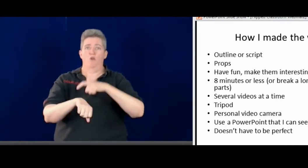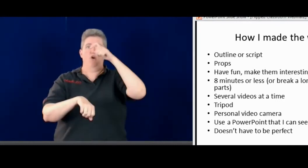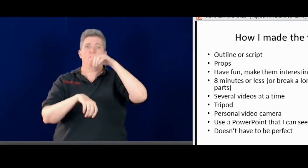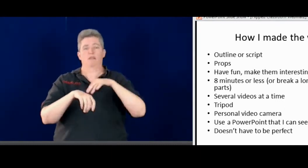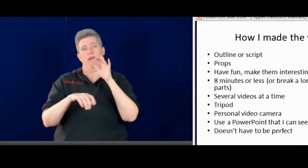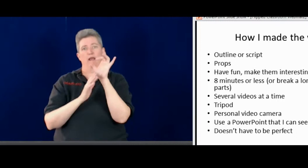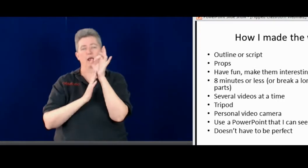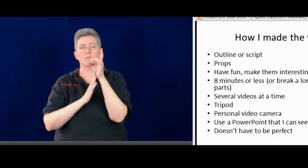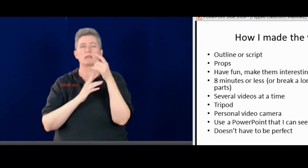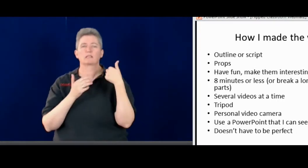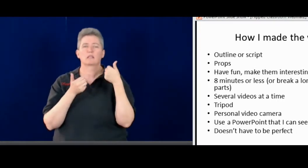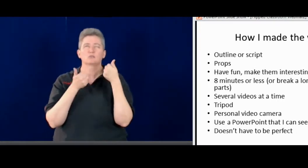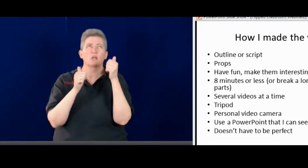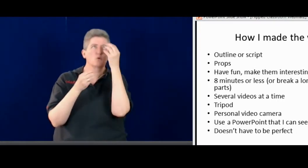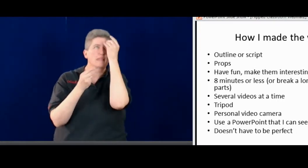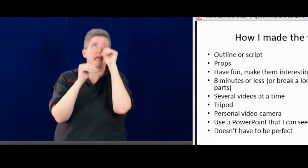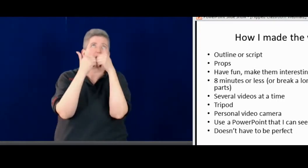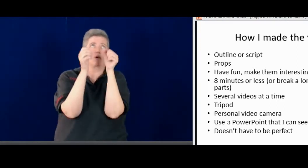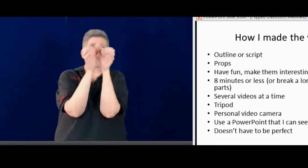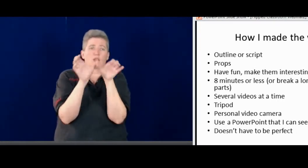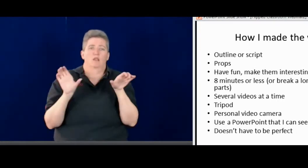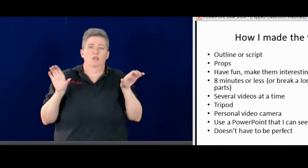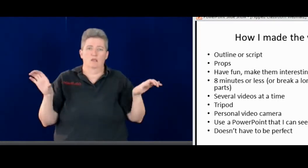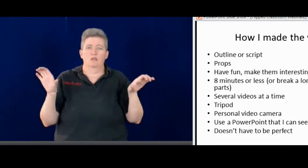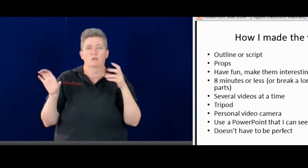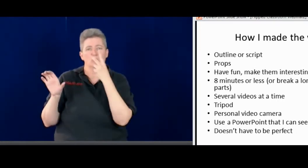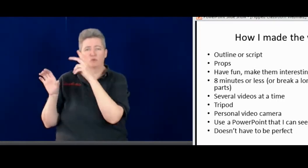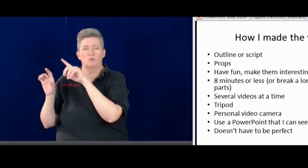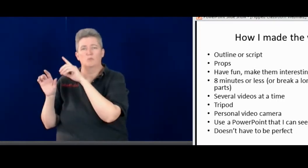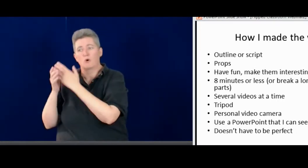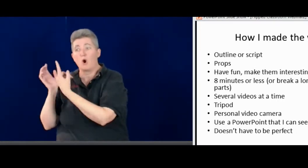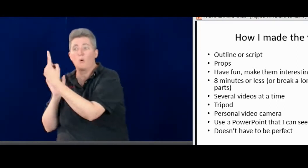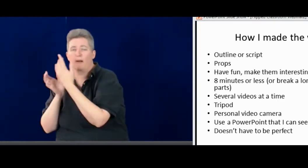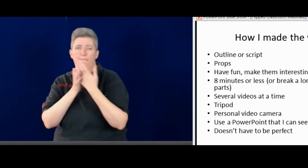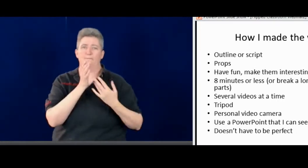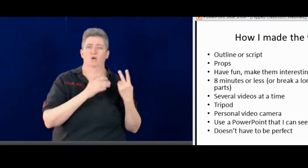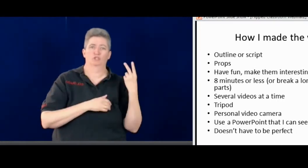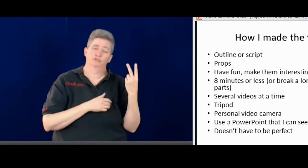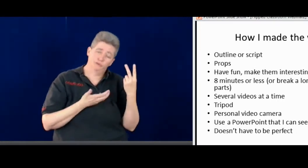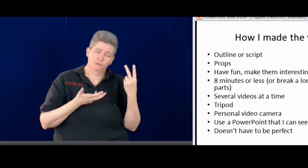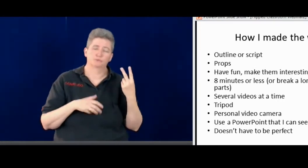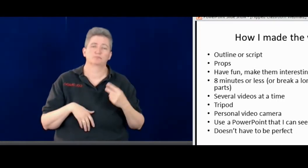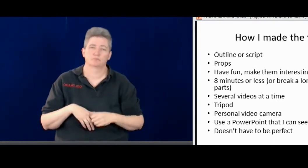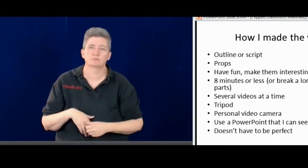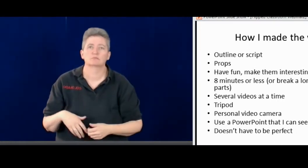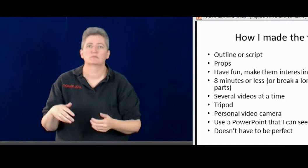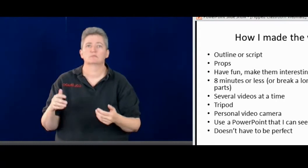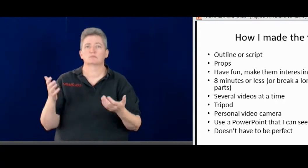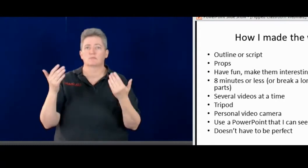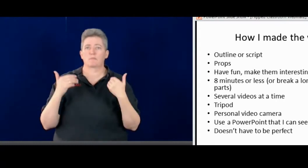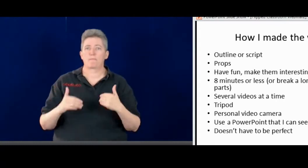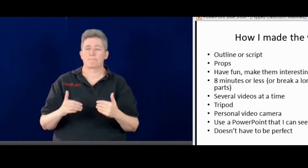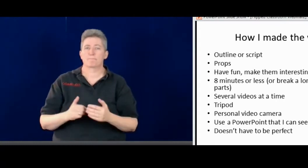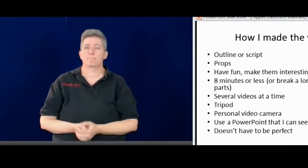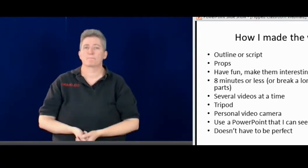If there's a topic that I know maybe will take longer than just an eight minute timeframe of a video, I'll split it up into a couple of parts, maybe part one and part